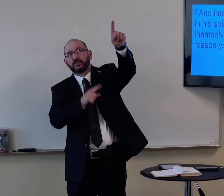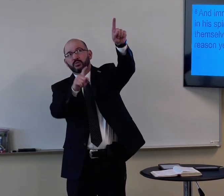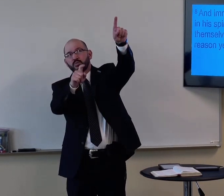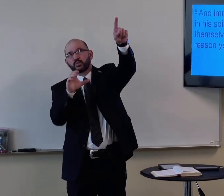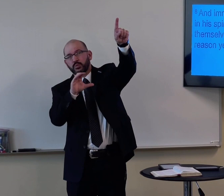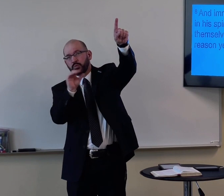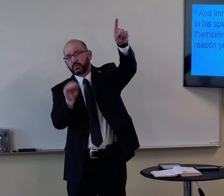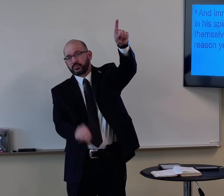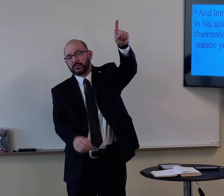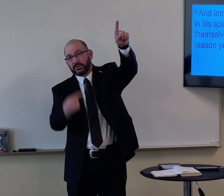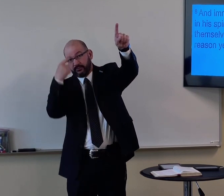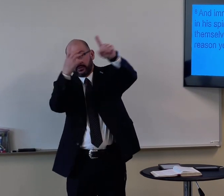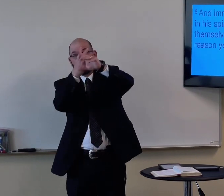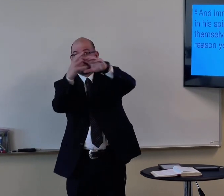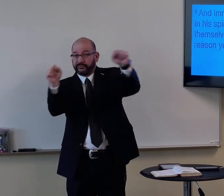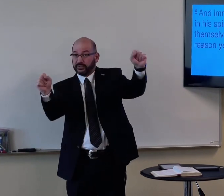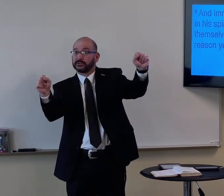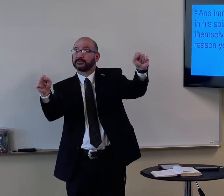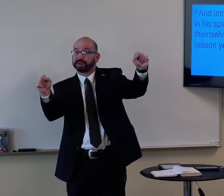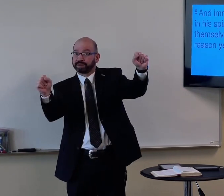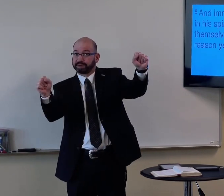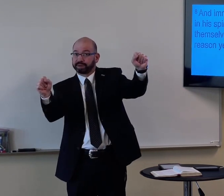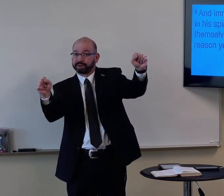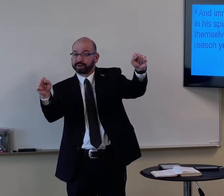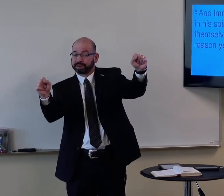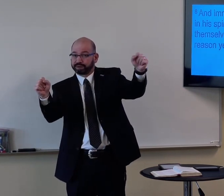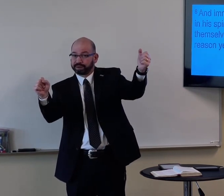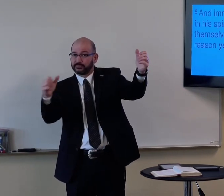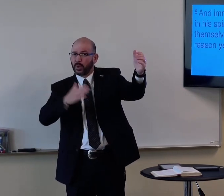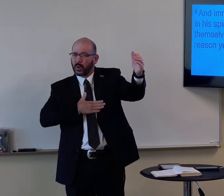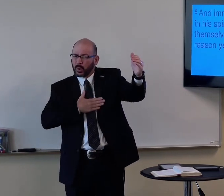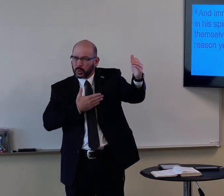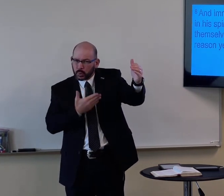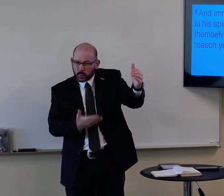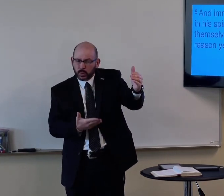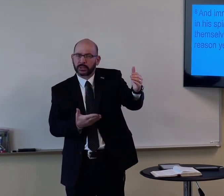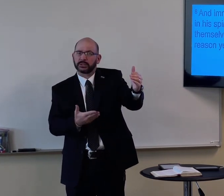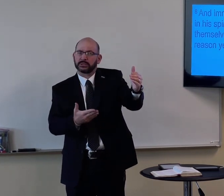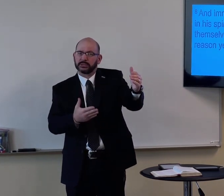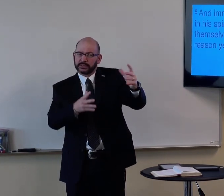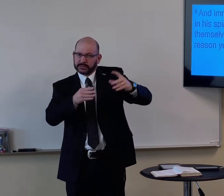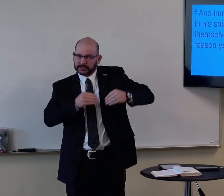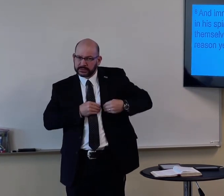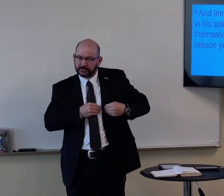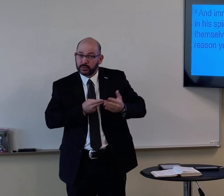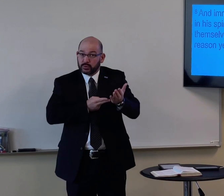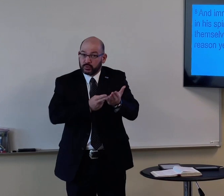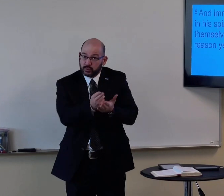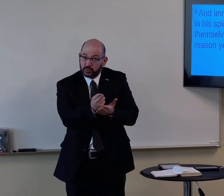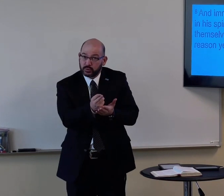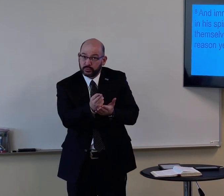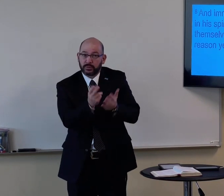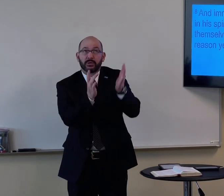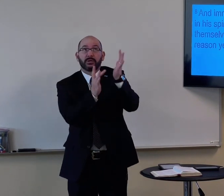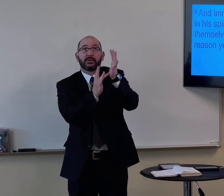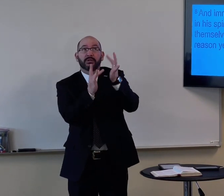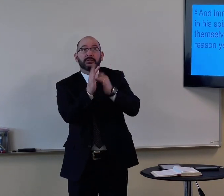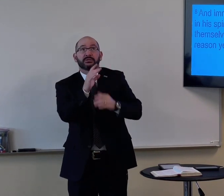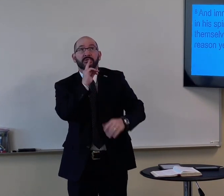You need to be trusting in Jesus 100% for salvation and be willing to accept the truth